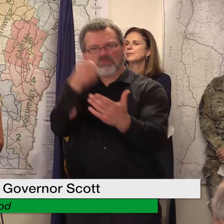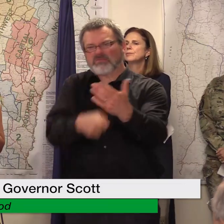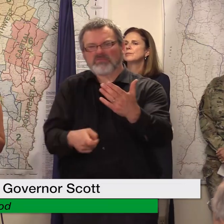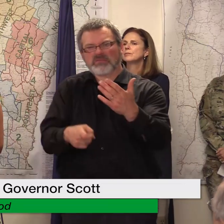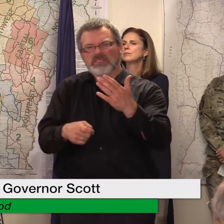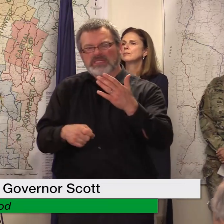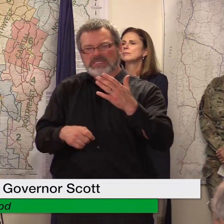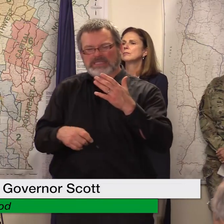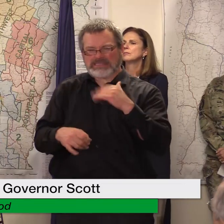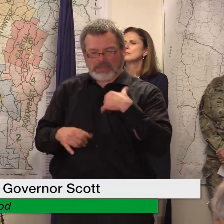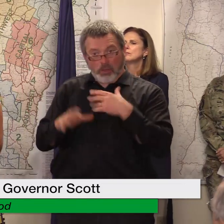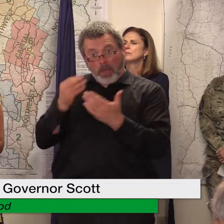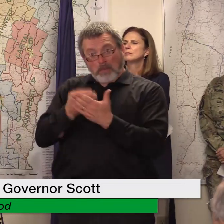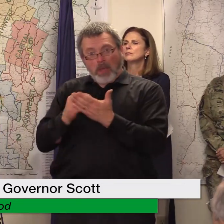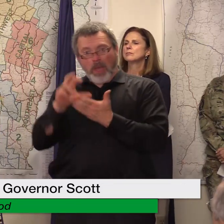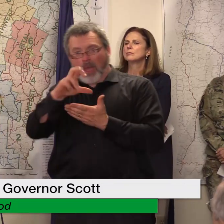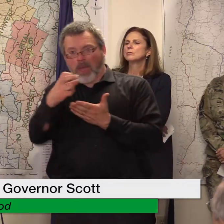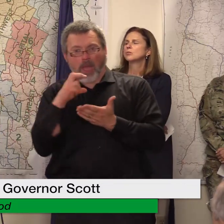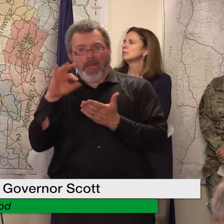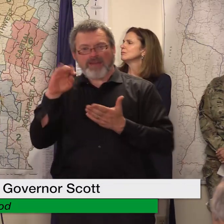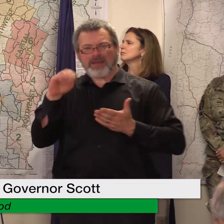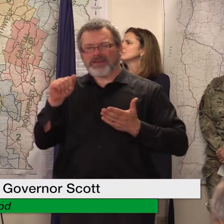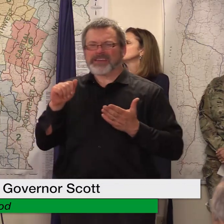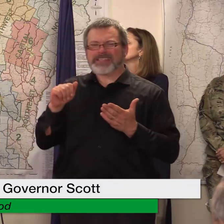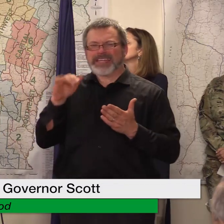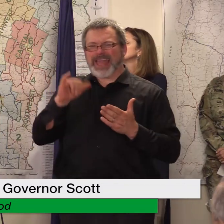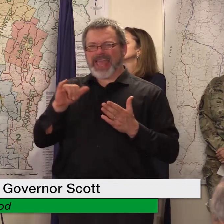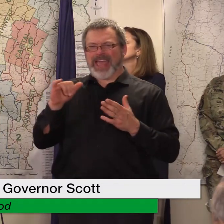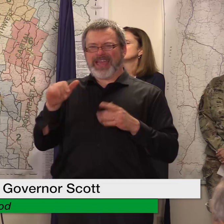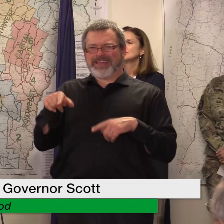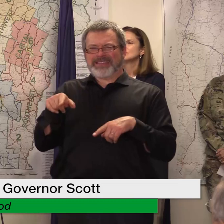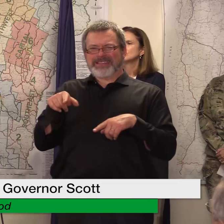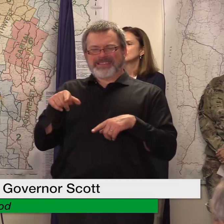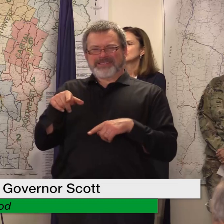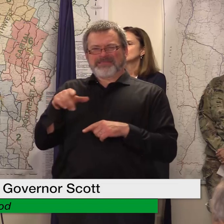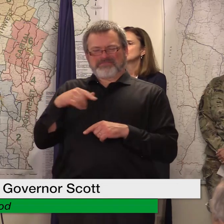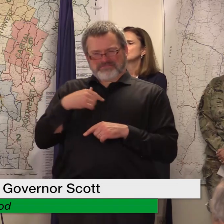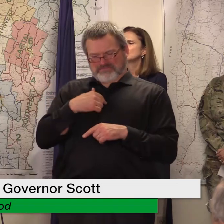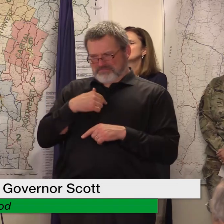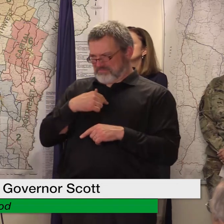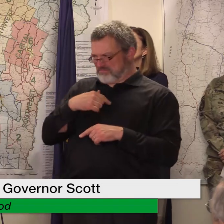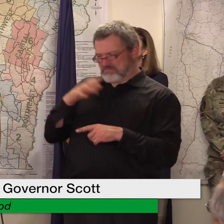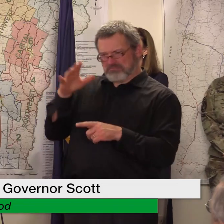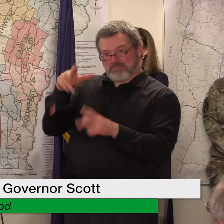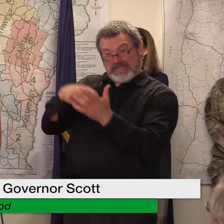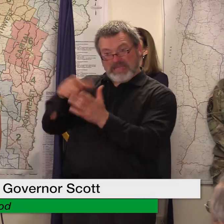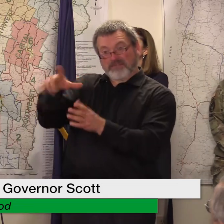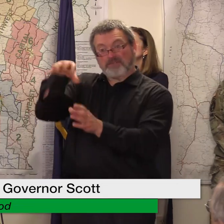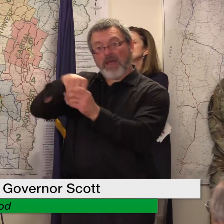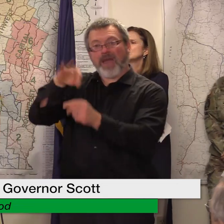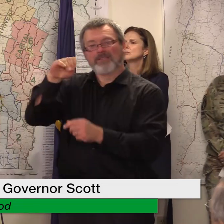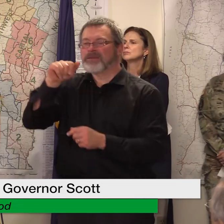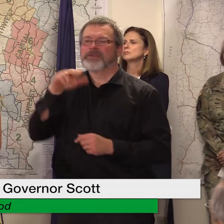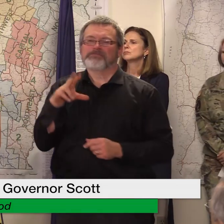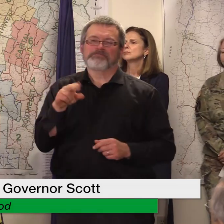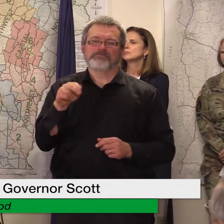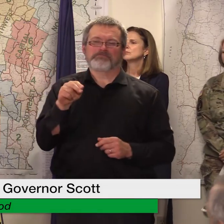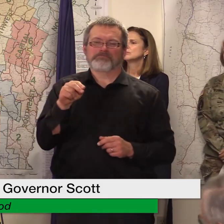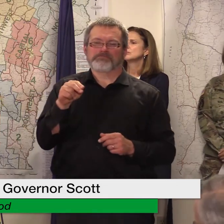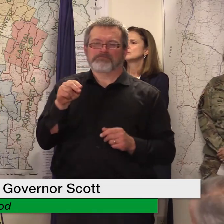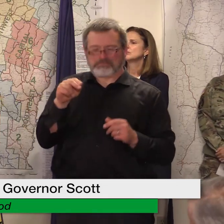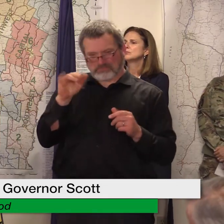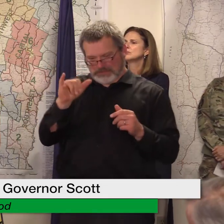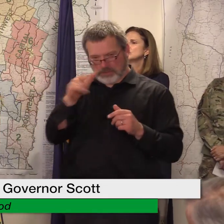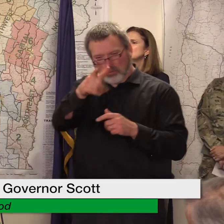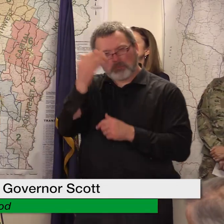fema but keep in mind it probably never made it to fema because hopefully those business owners never entered into that because they they